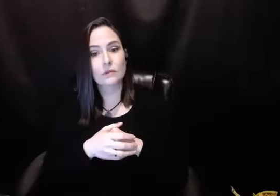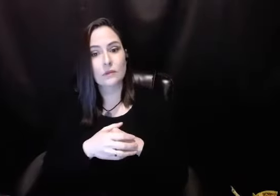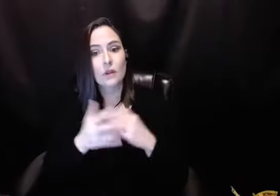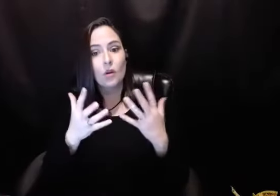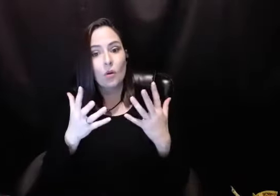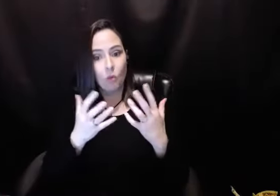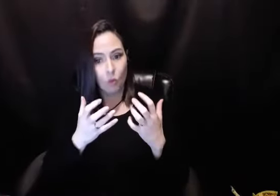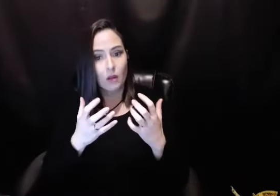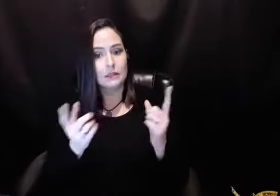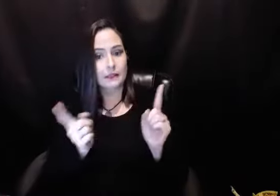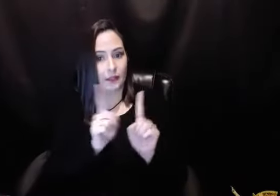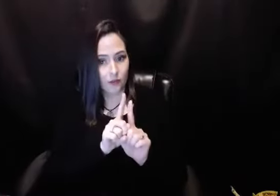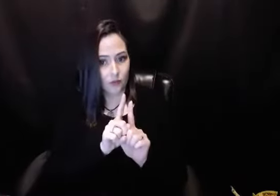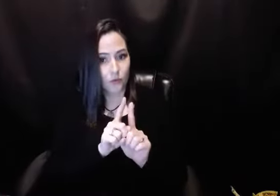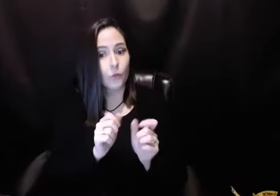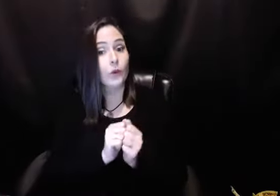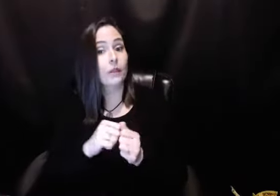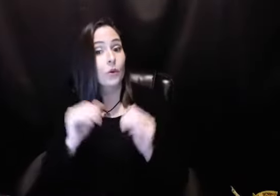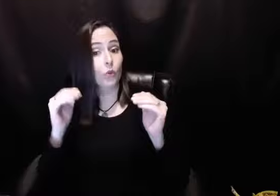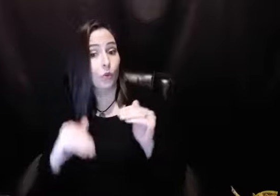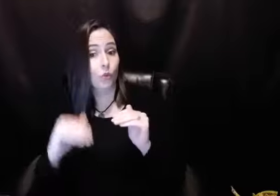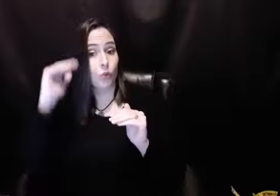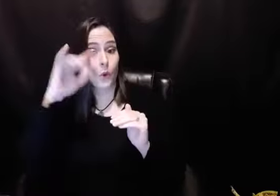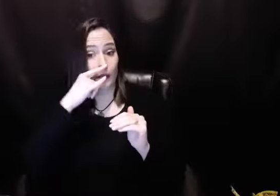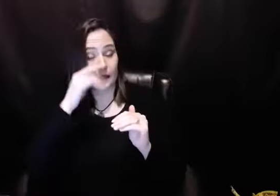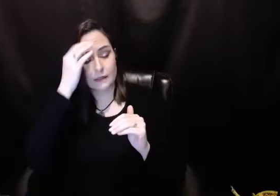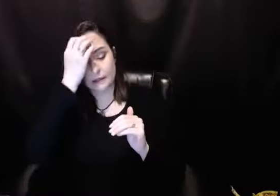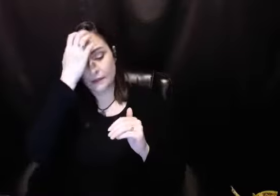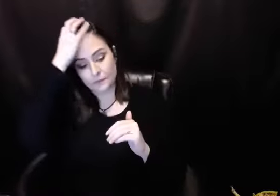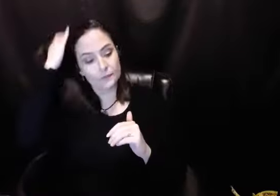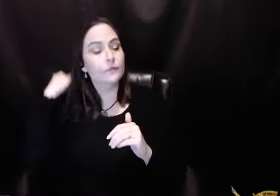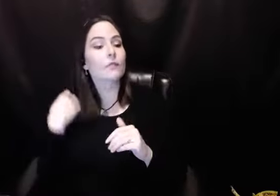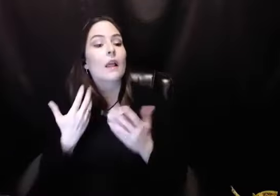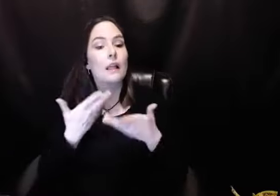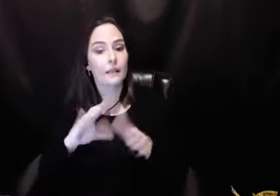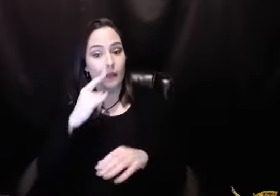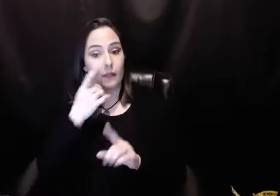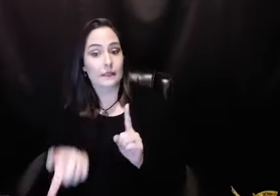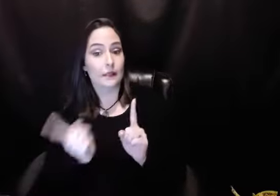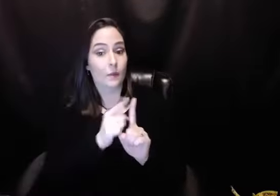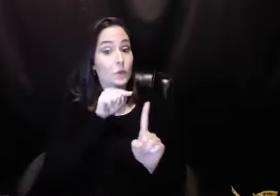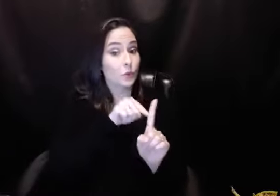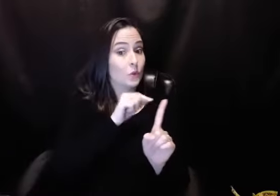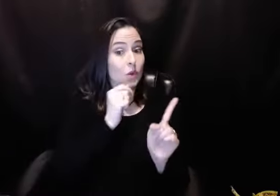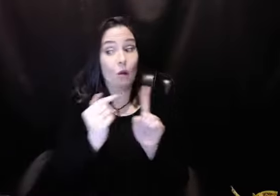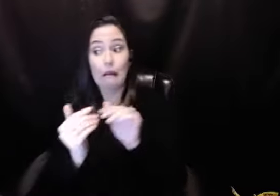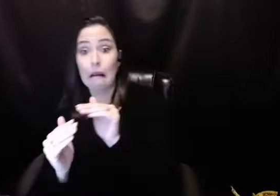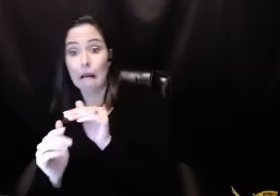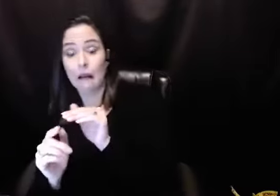Two adults wanting to get together. Grown kids. She says this to me. She said, let the kids